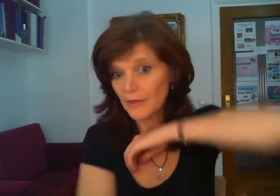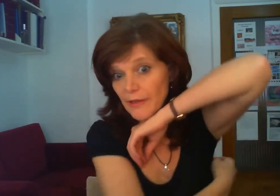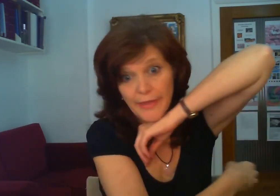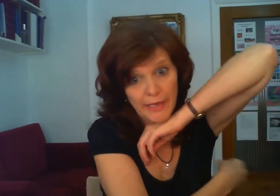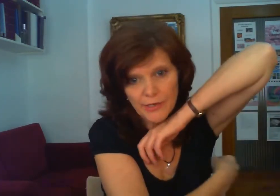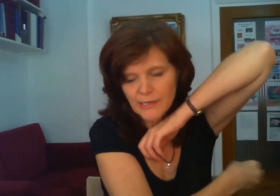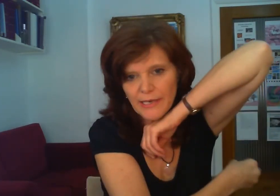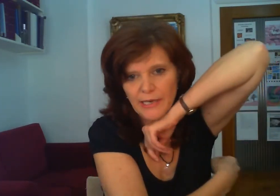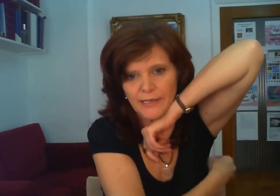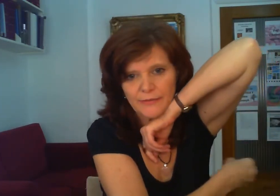there i said it